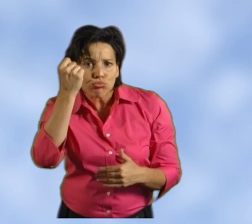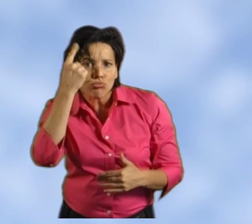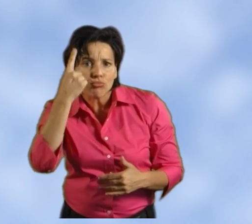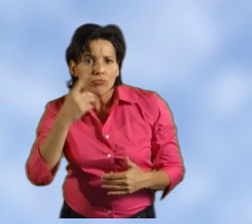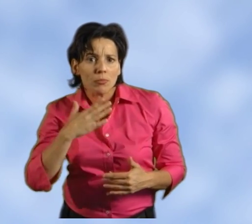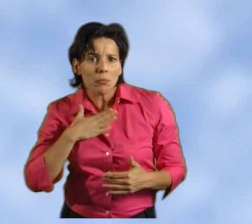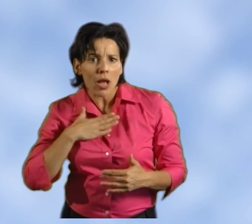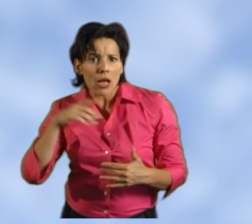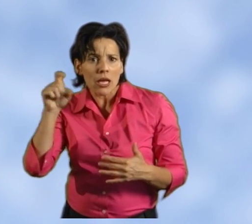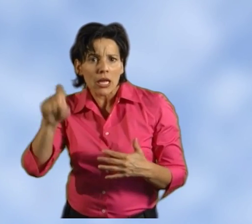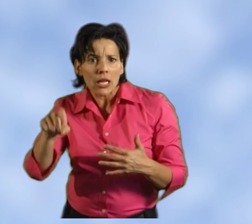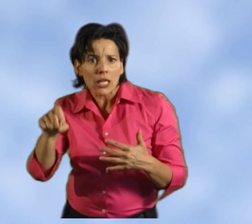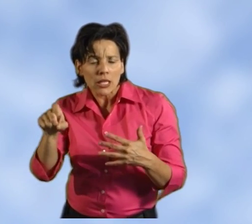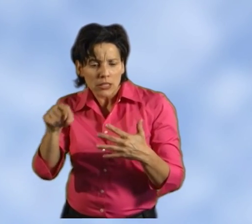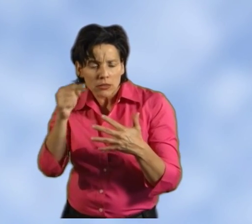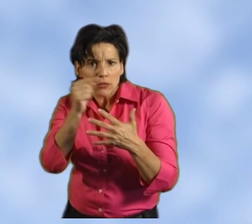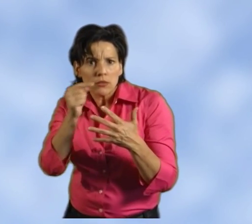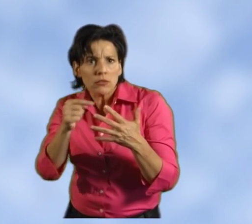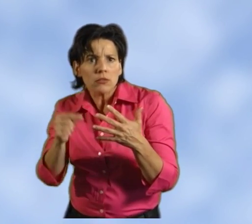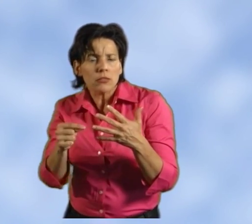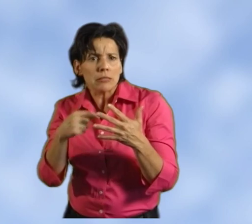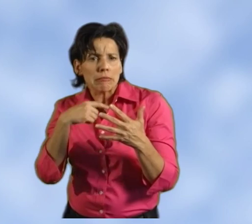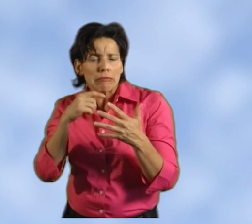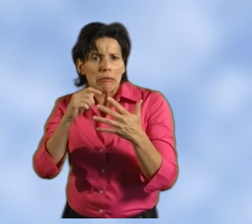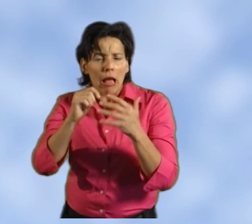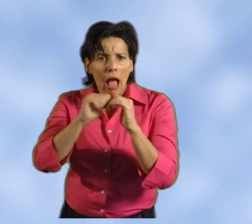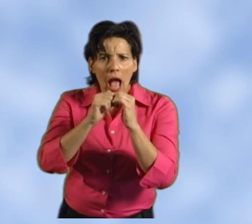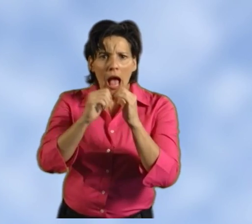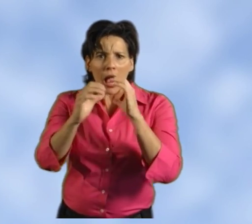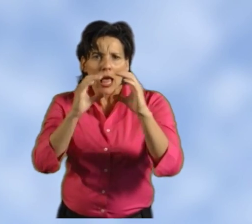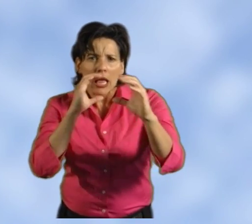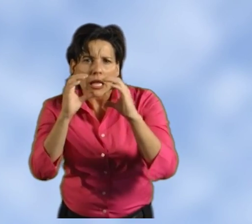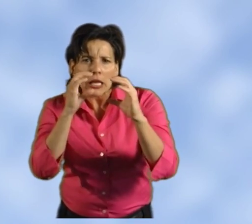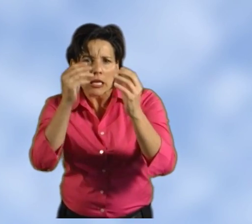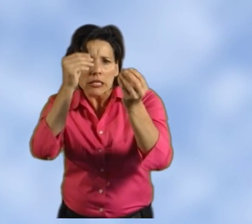And who understands her needs for getting complete information